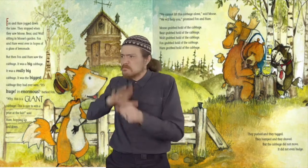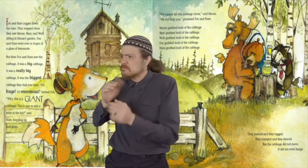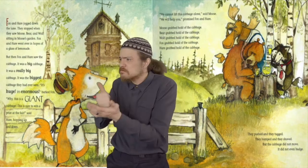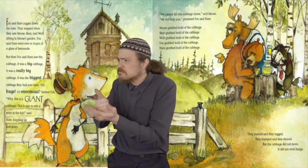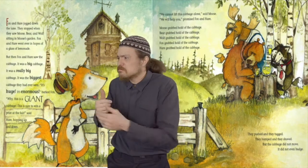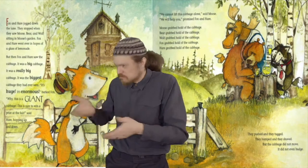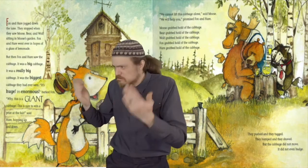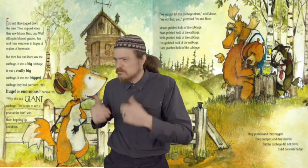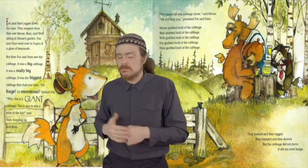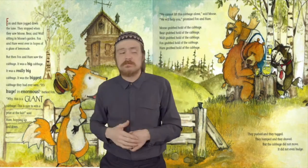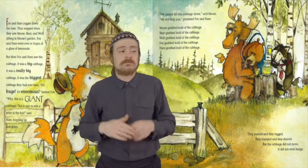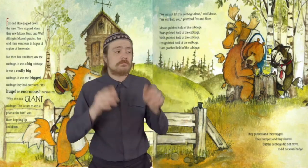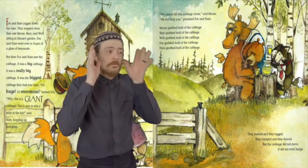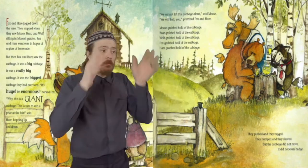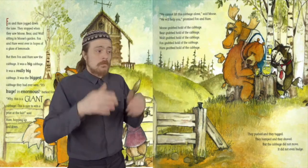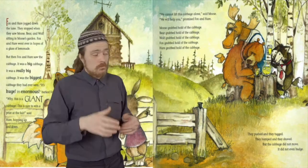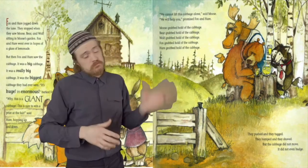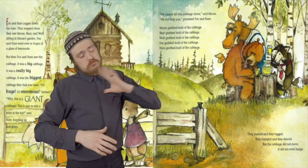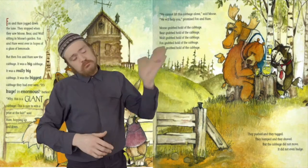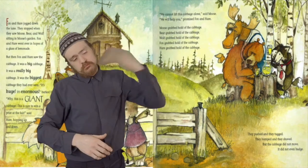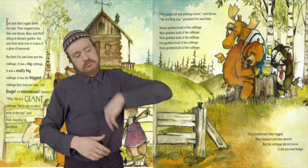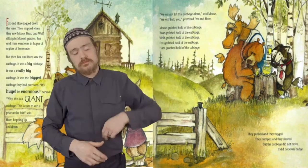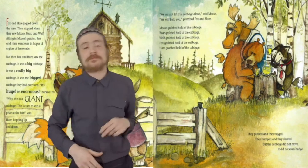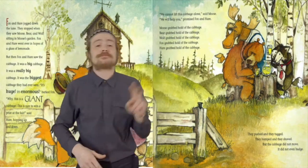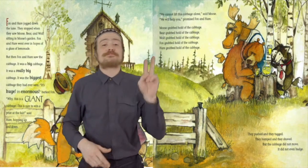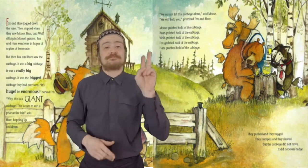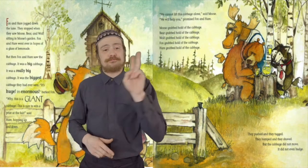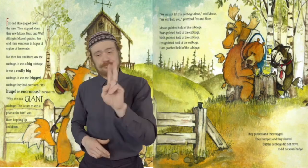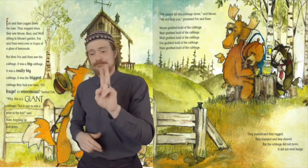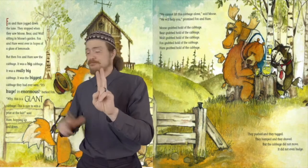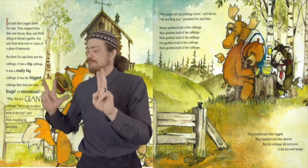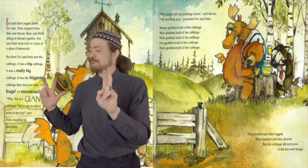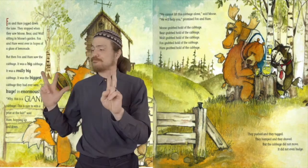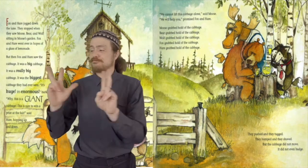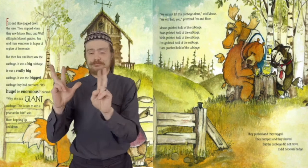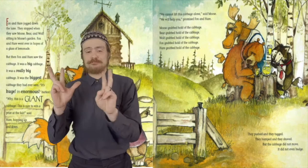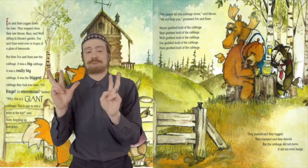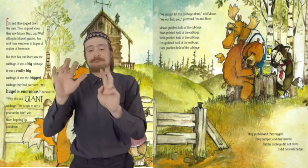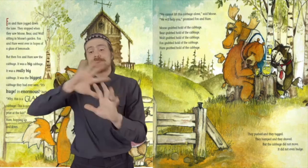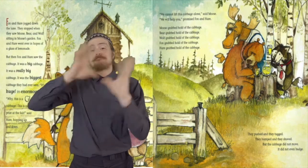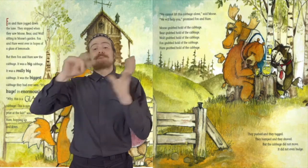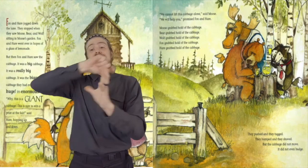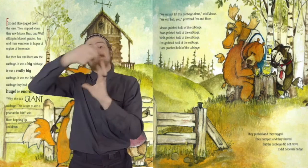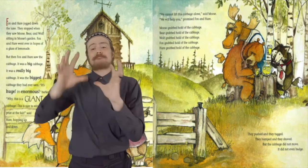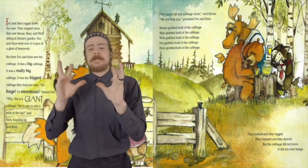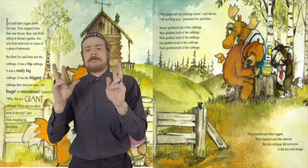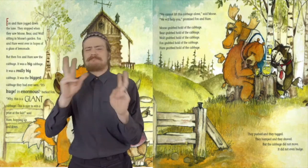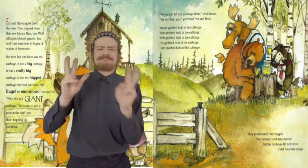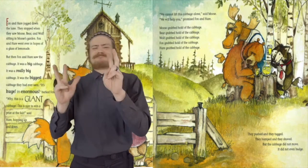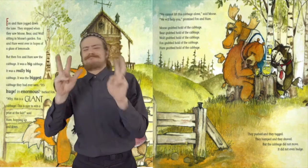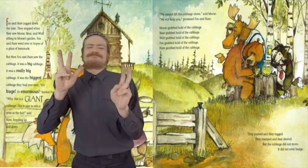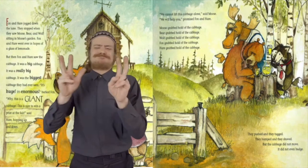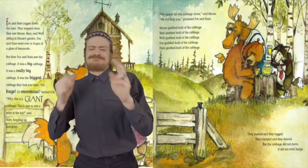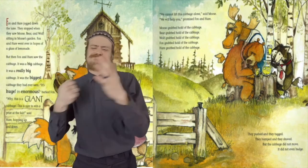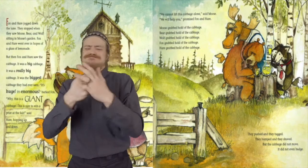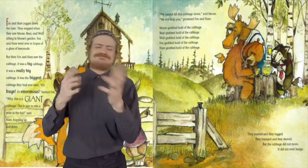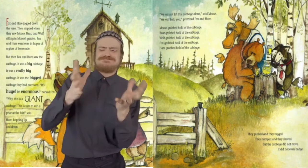said Hare, hopping up and down. We cannot lift the cabbage alone, said Moose. We will help you,